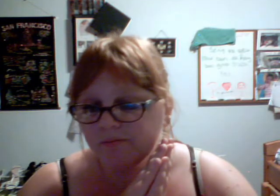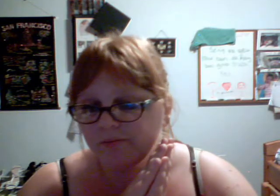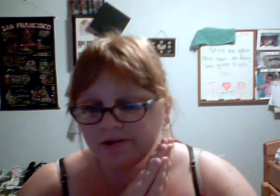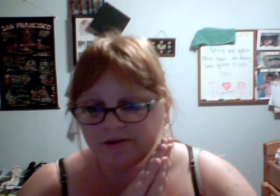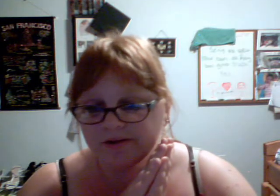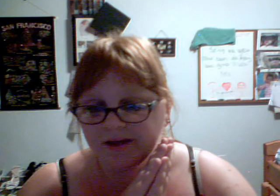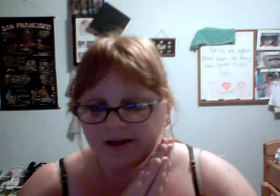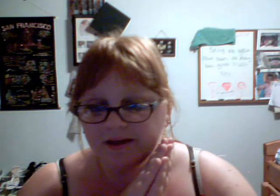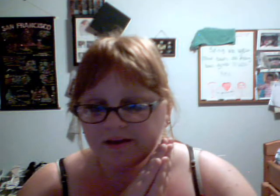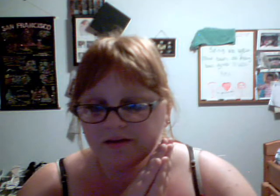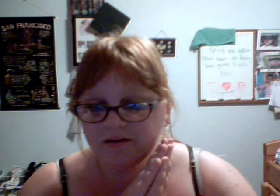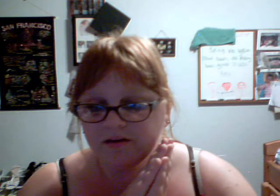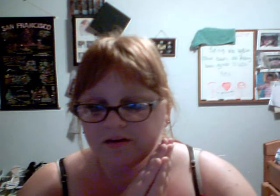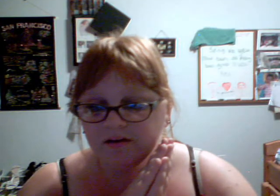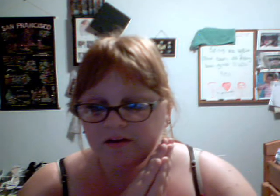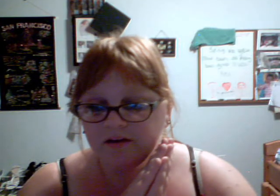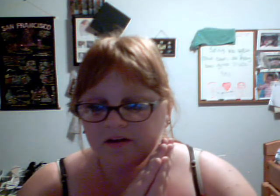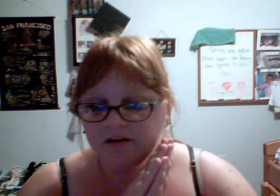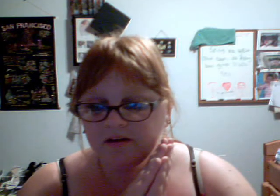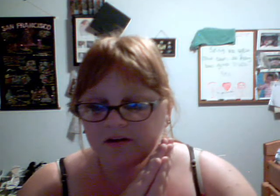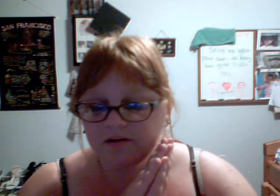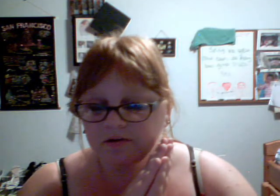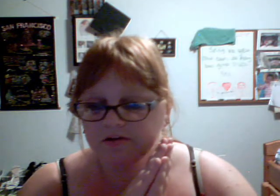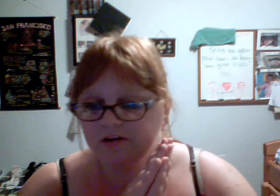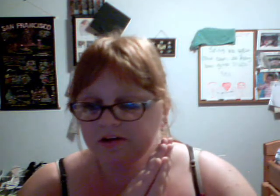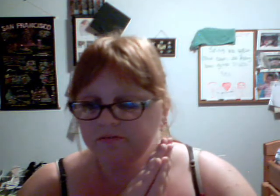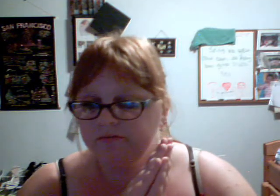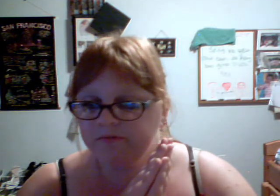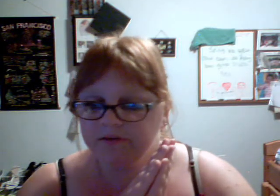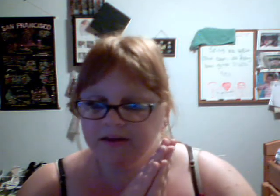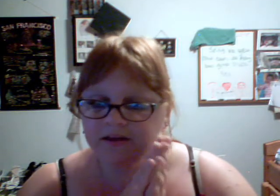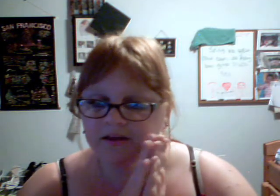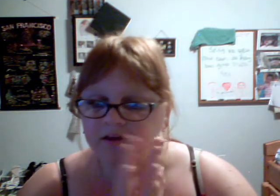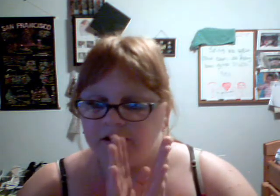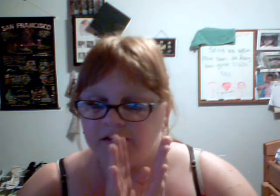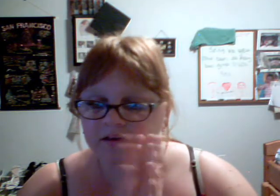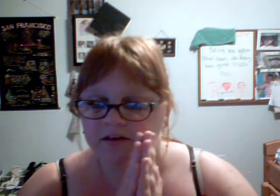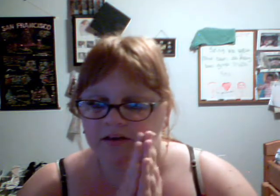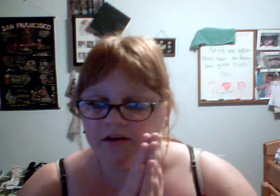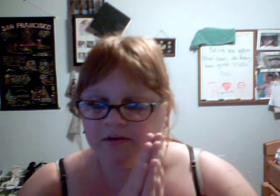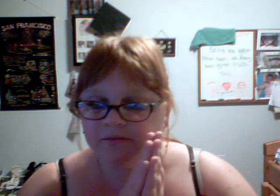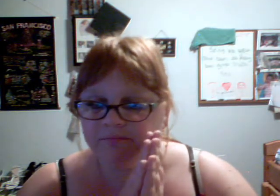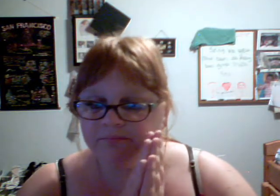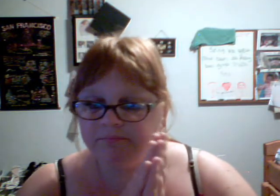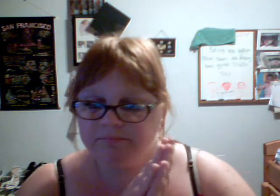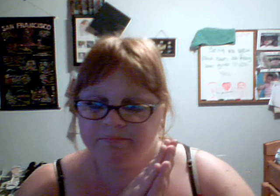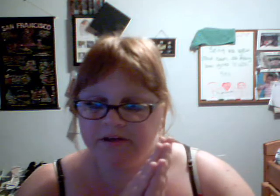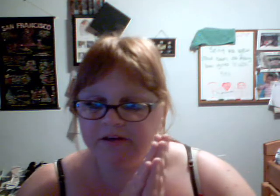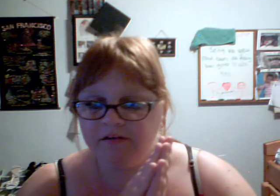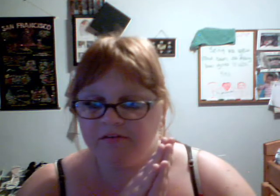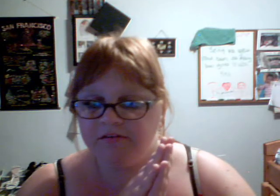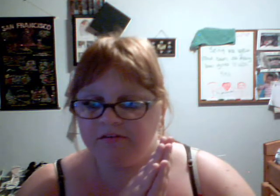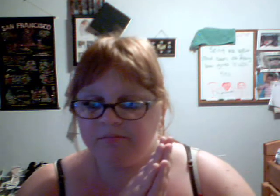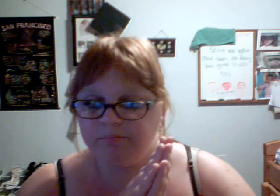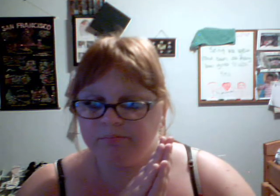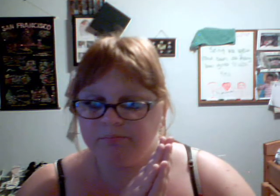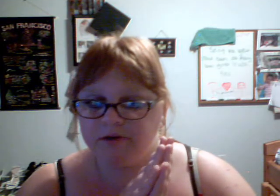what it looks like. Of course, I'll leave any, you know, details besides